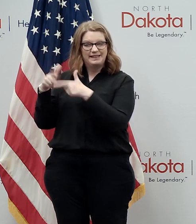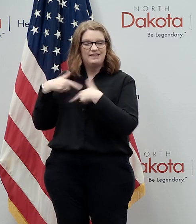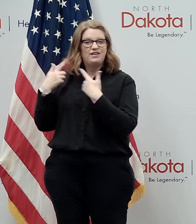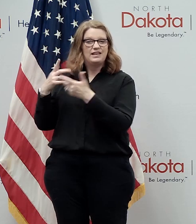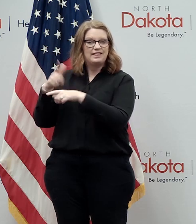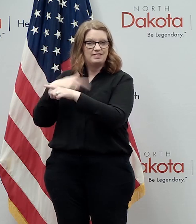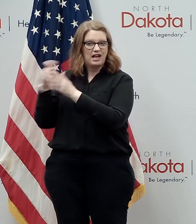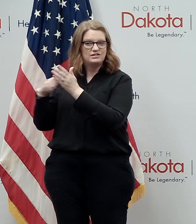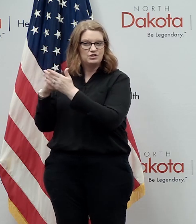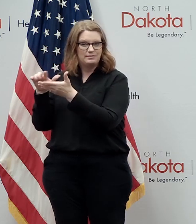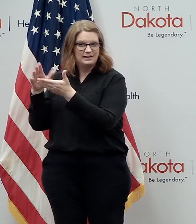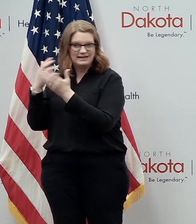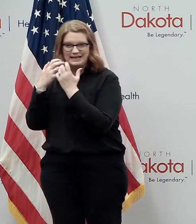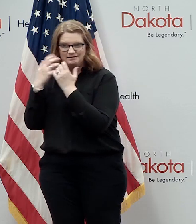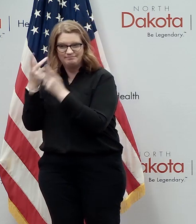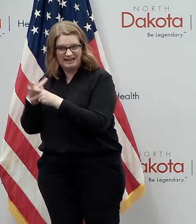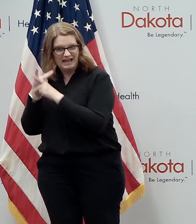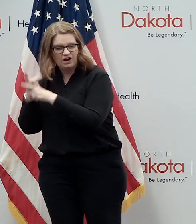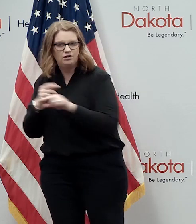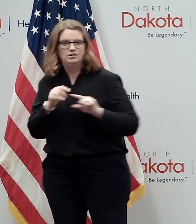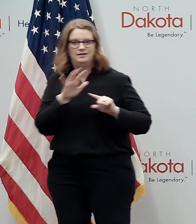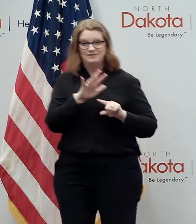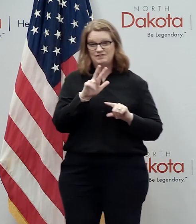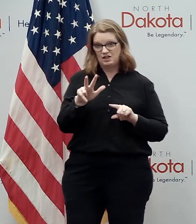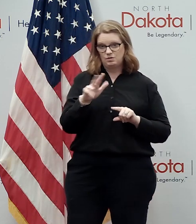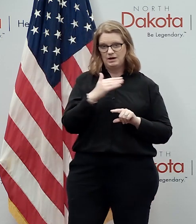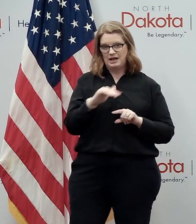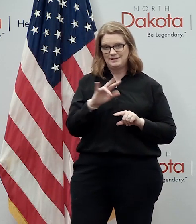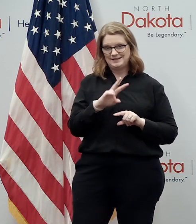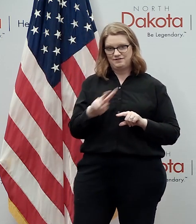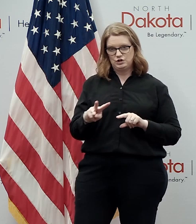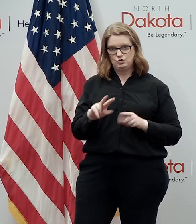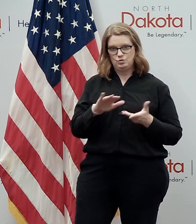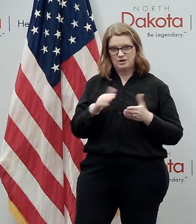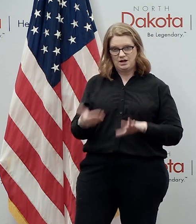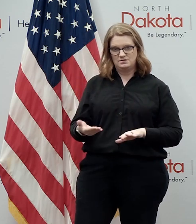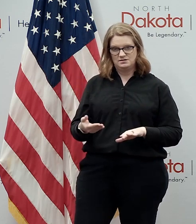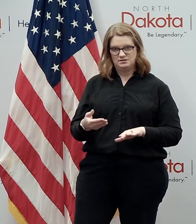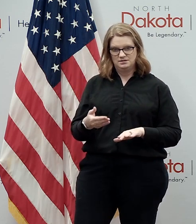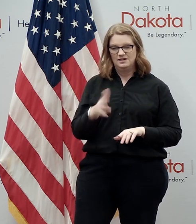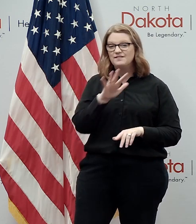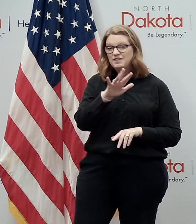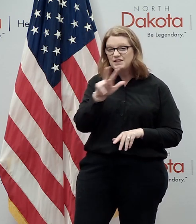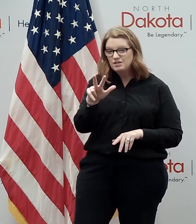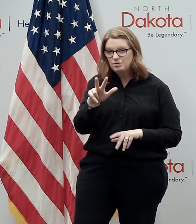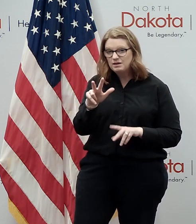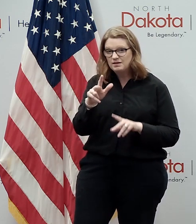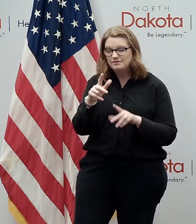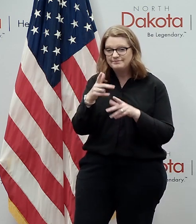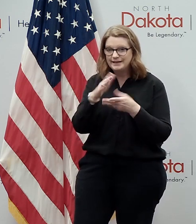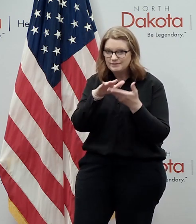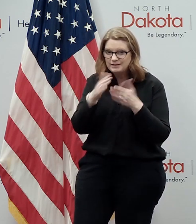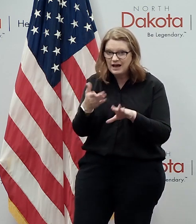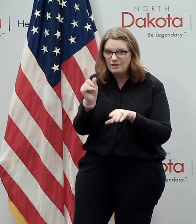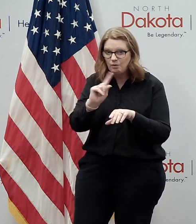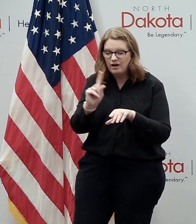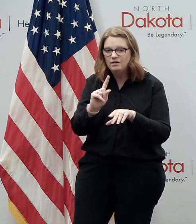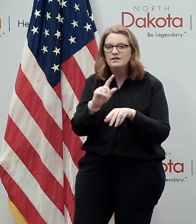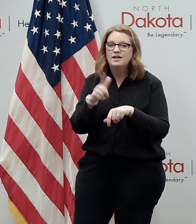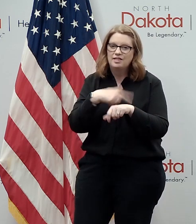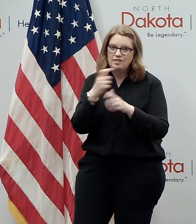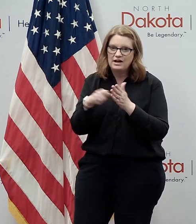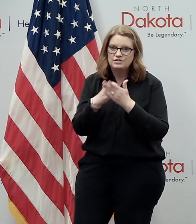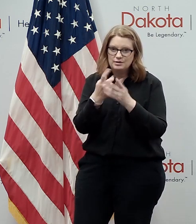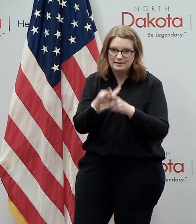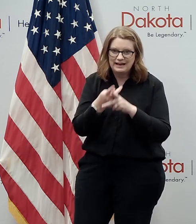dakota 53 of the 72 deaths that we've had have been in long-term care so again uh minnesota does